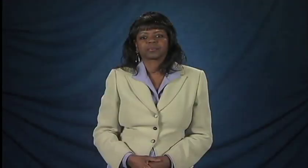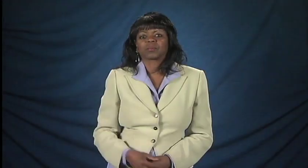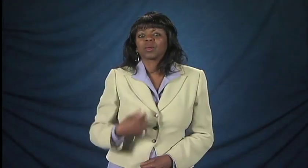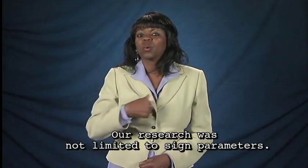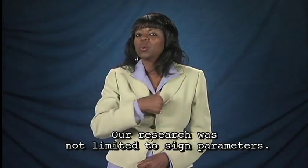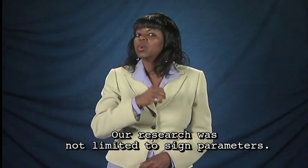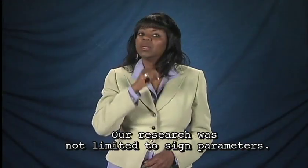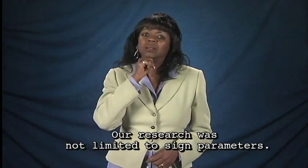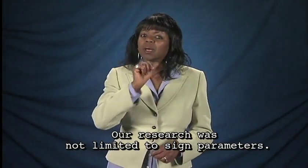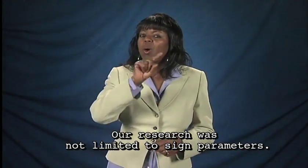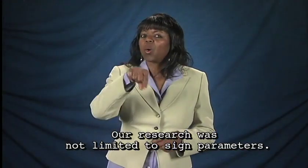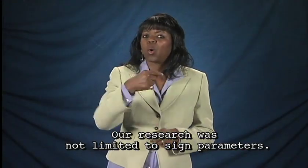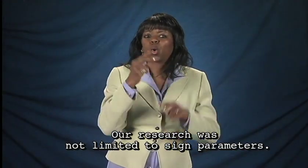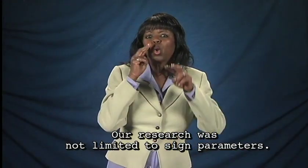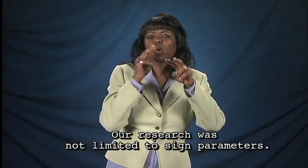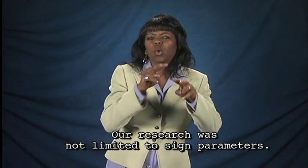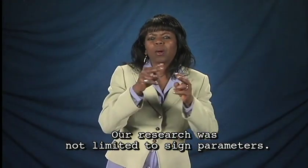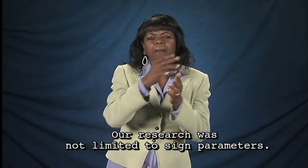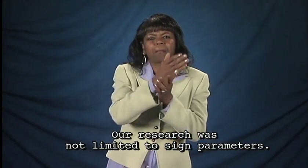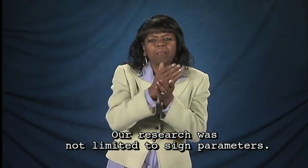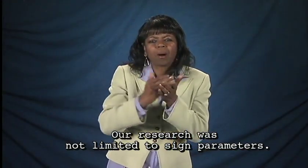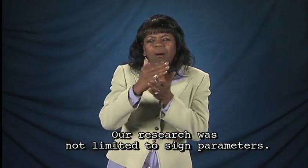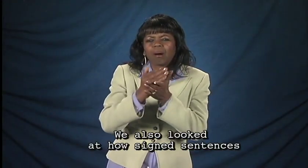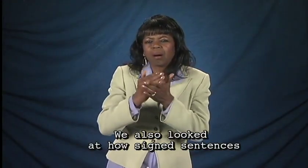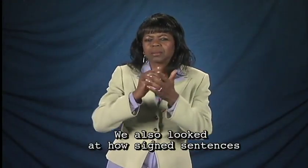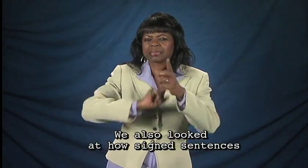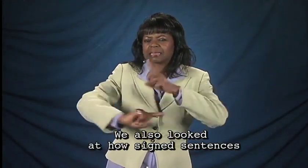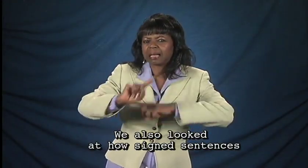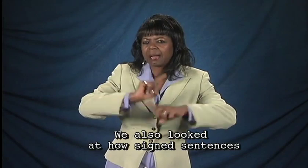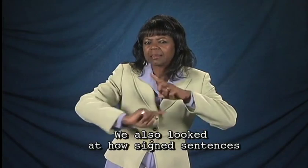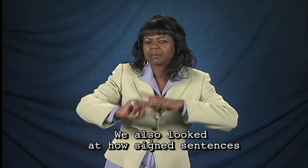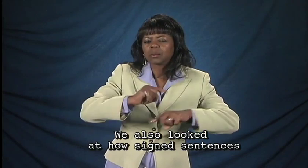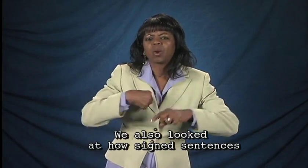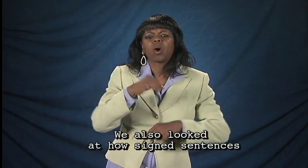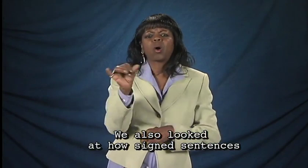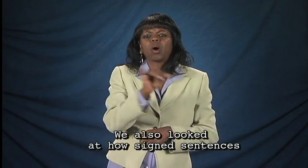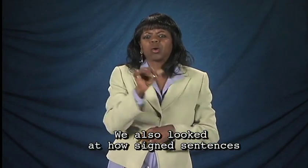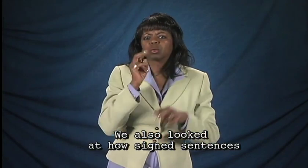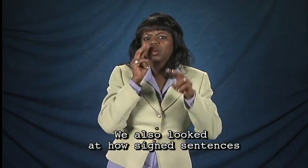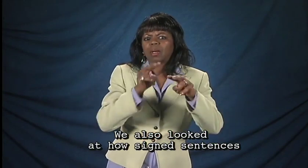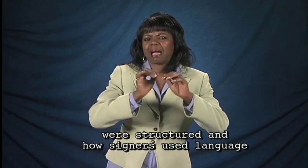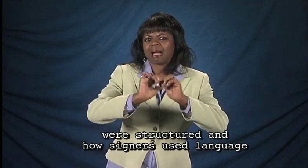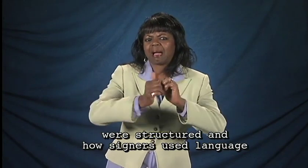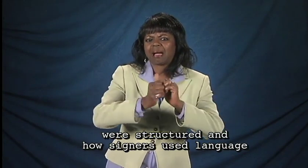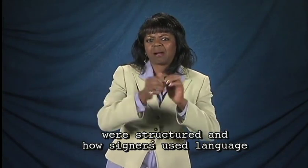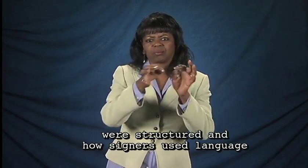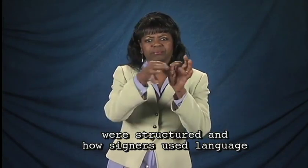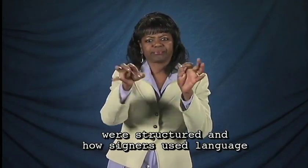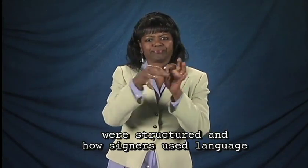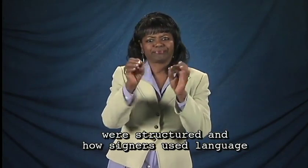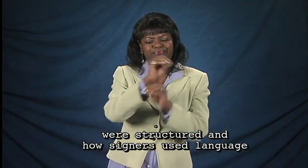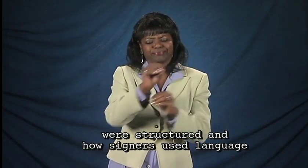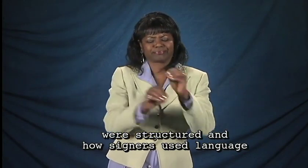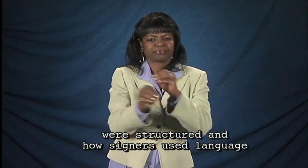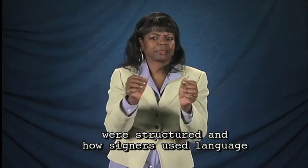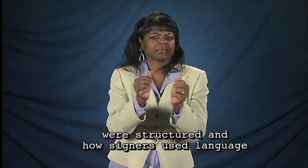Our research was not limited to sign parameters. We also looked at how signed sentences were structured and how